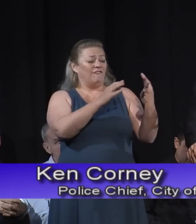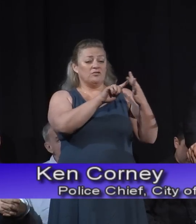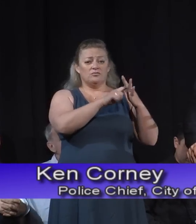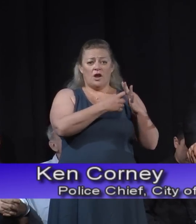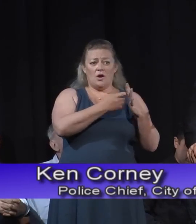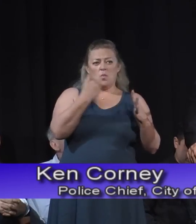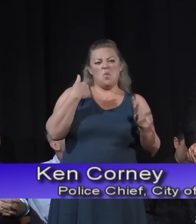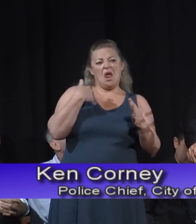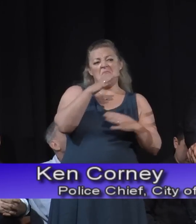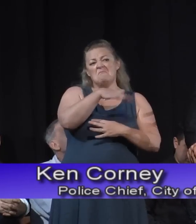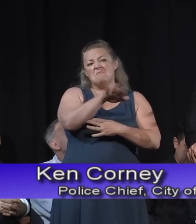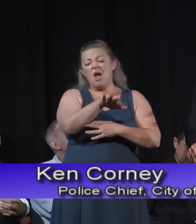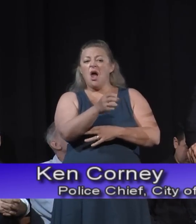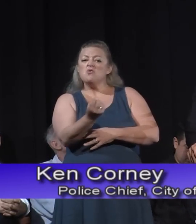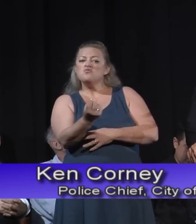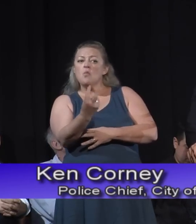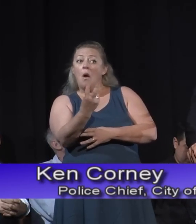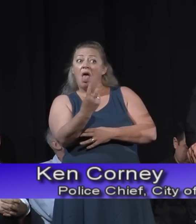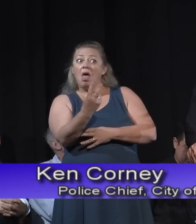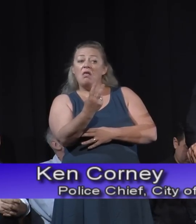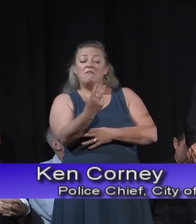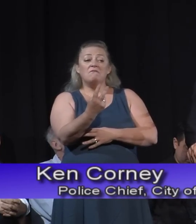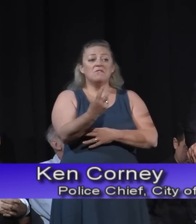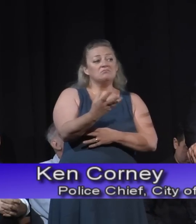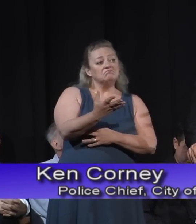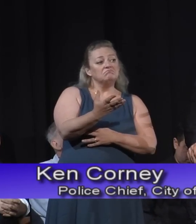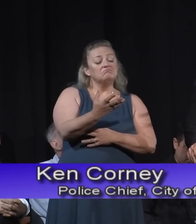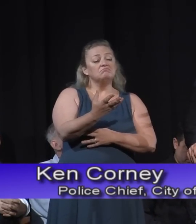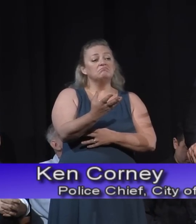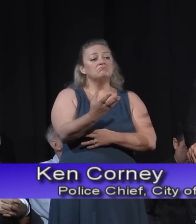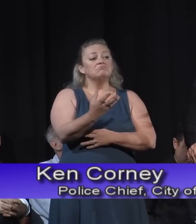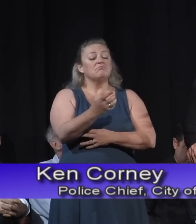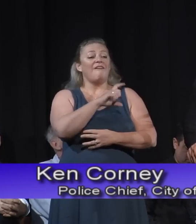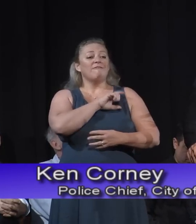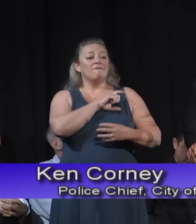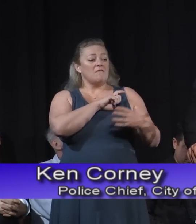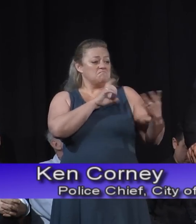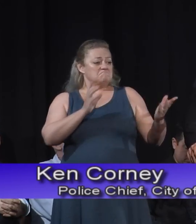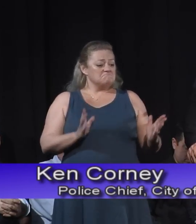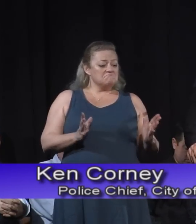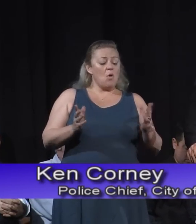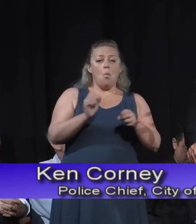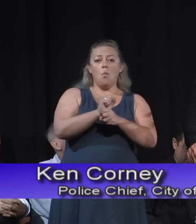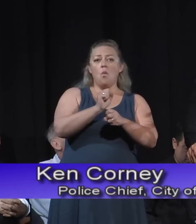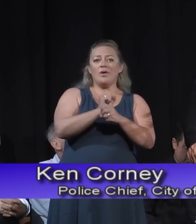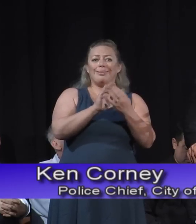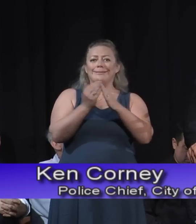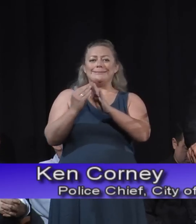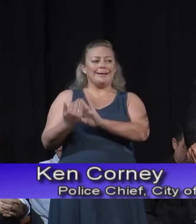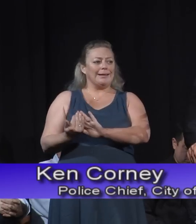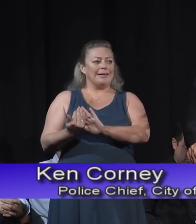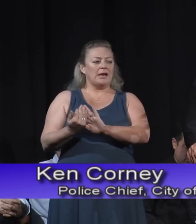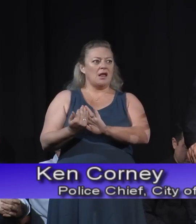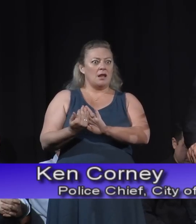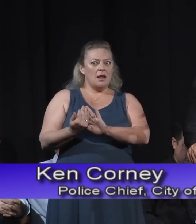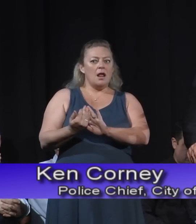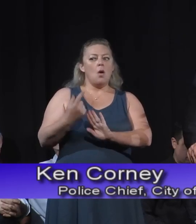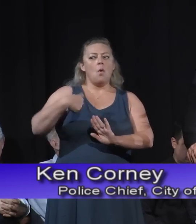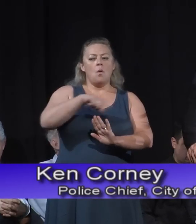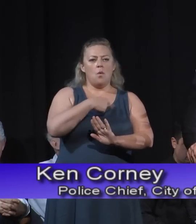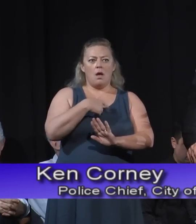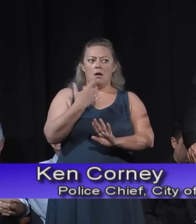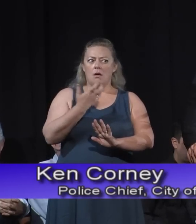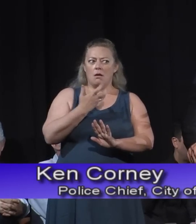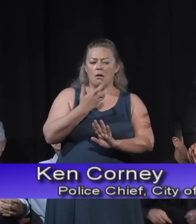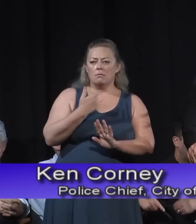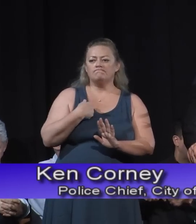than a dozen police officers working throughout the city of Ventura. We were made aware that the fire was moving very fast. We were able to work with the emergency operations center